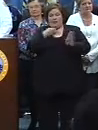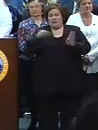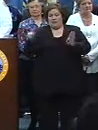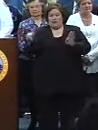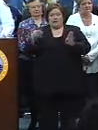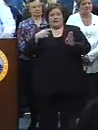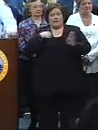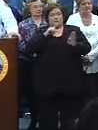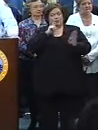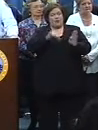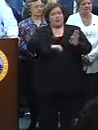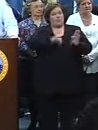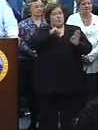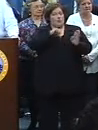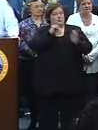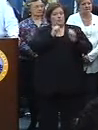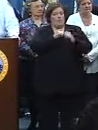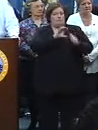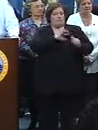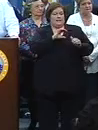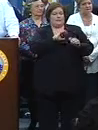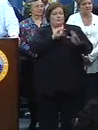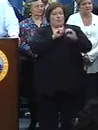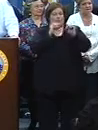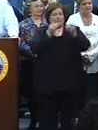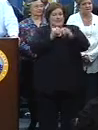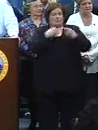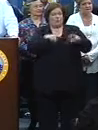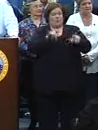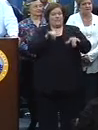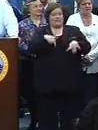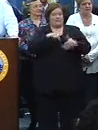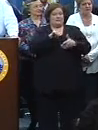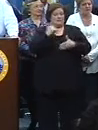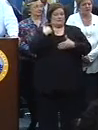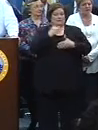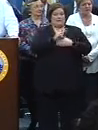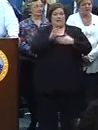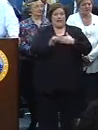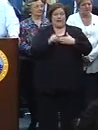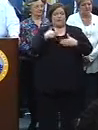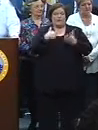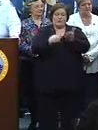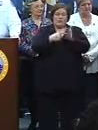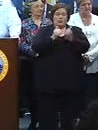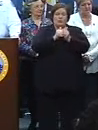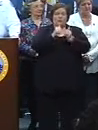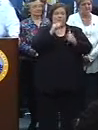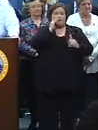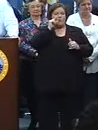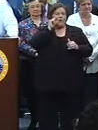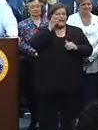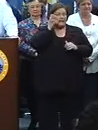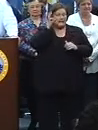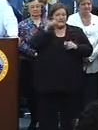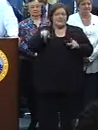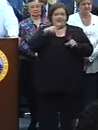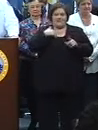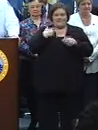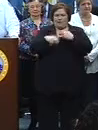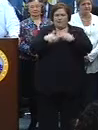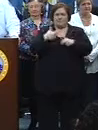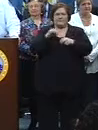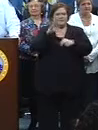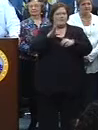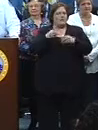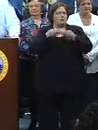as impressed with a large police organization as I was during this last weekend. We negotiated with the Mardi Gras Indians. They had issues that had been